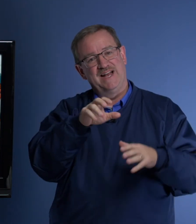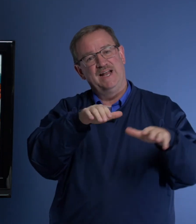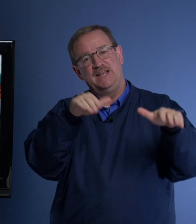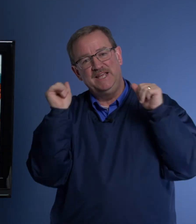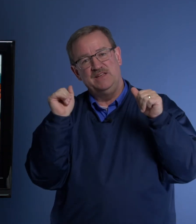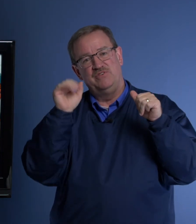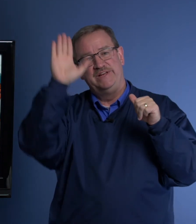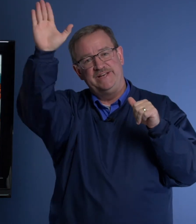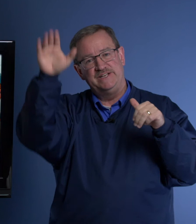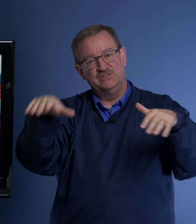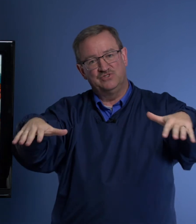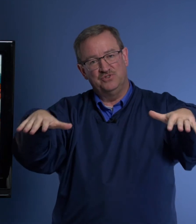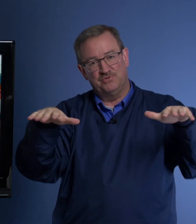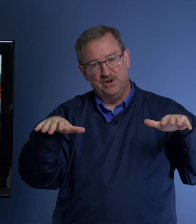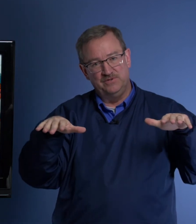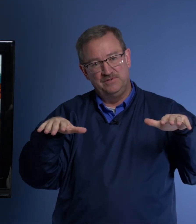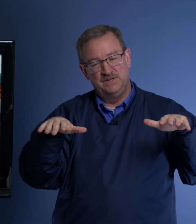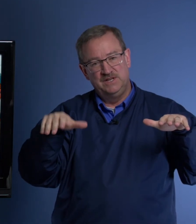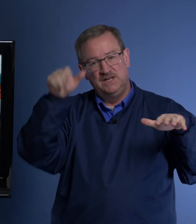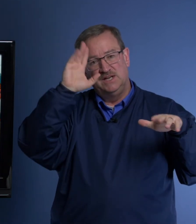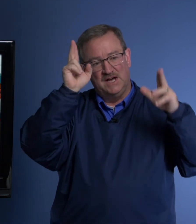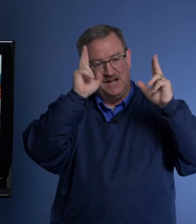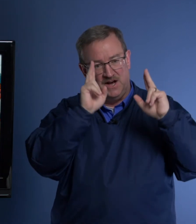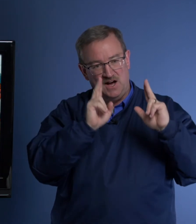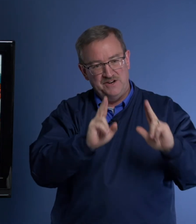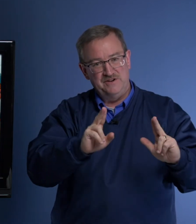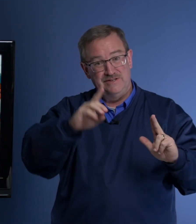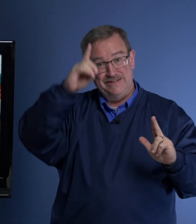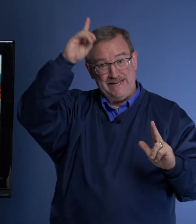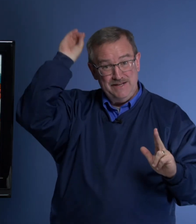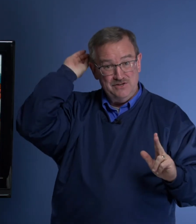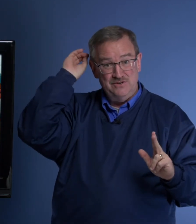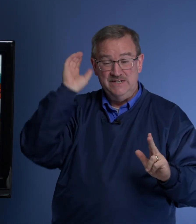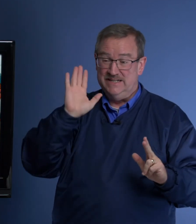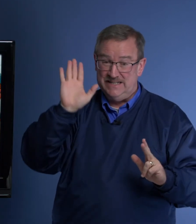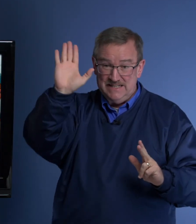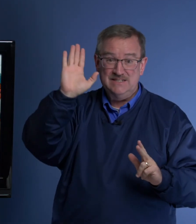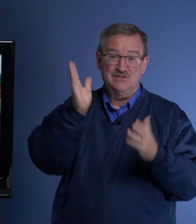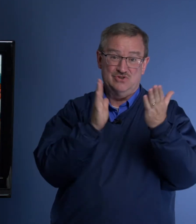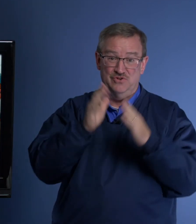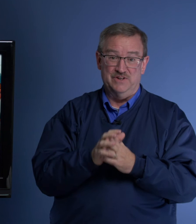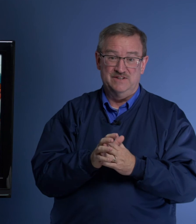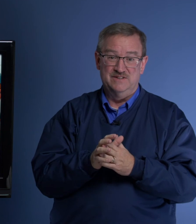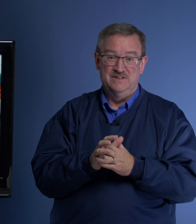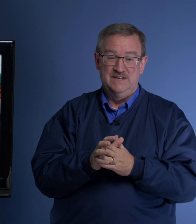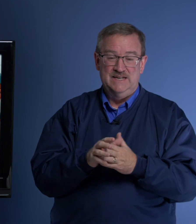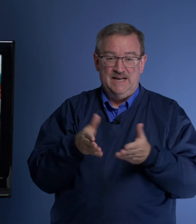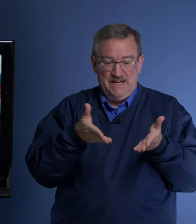leave his throne. God honored Daniel, his servant, and